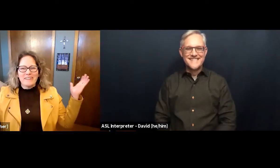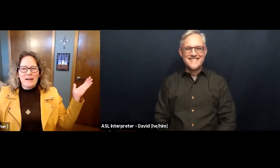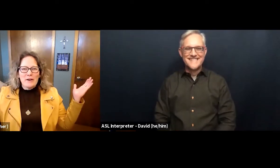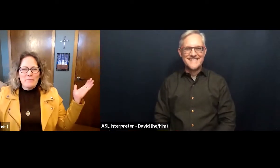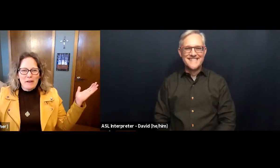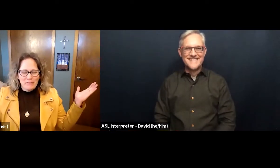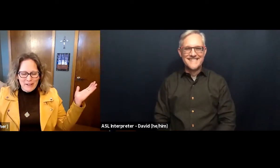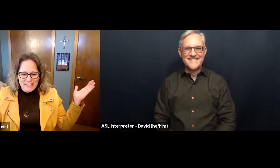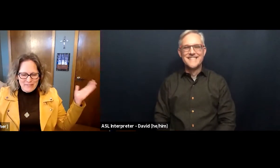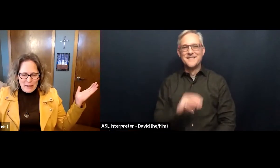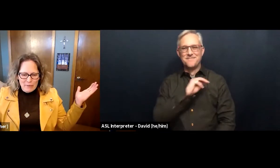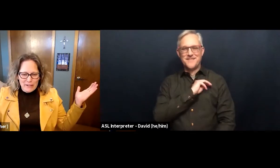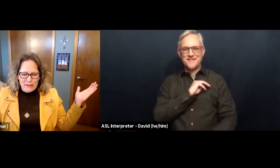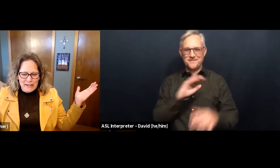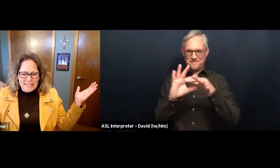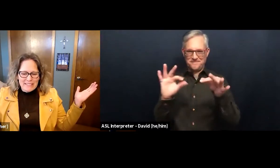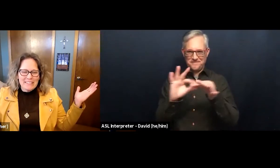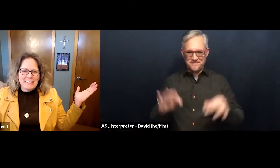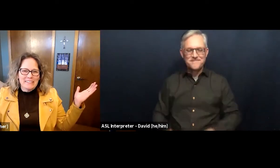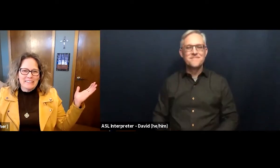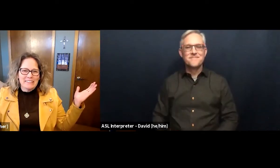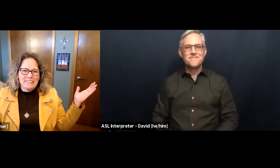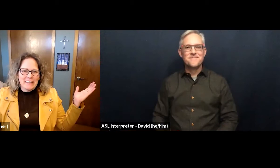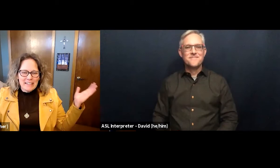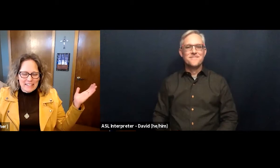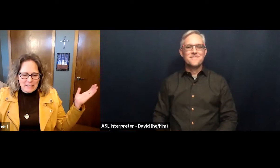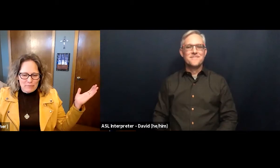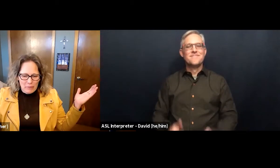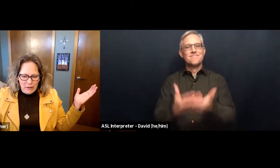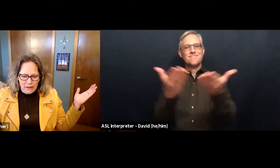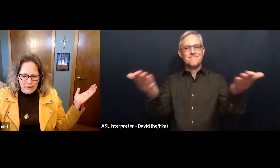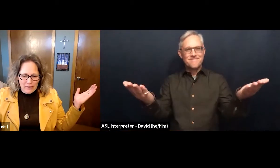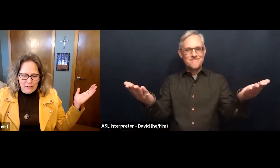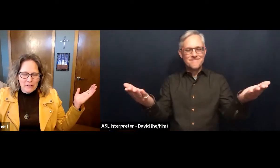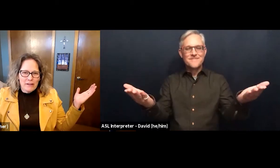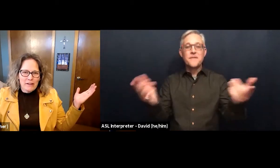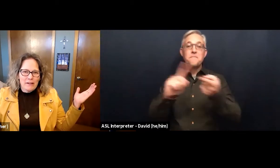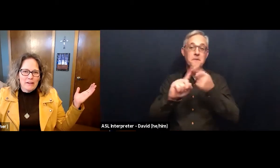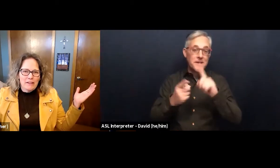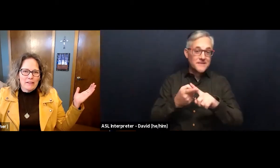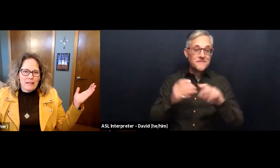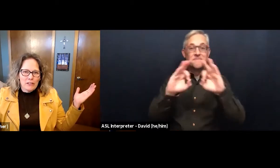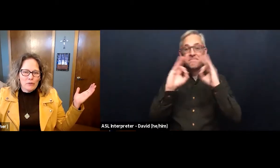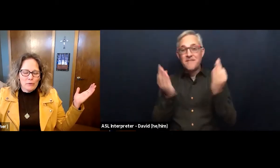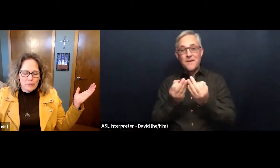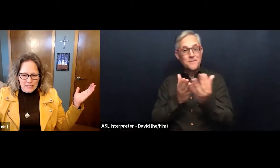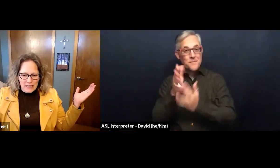My friends and family in Christ. It is my prayer. That you will stay